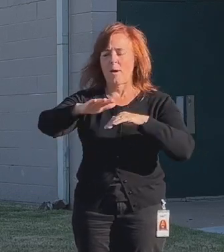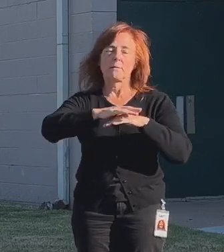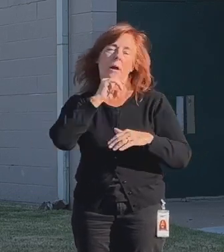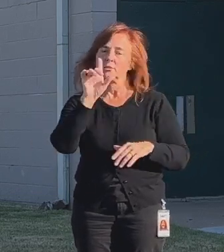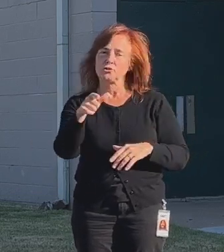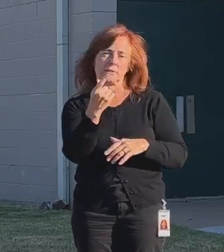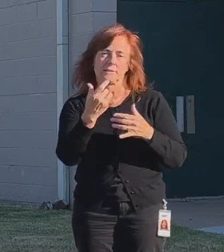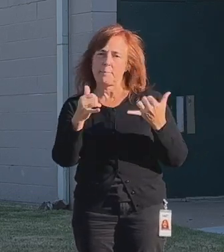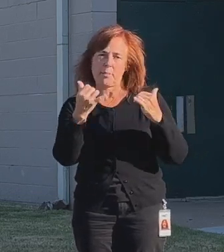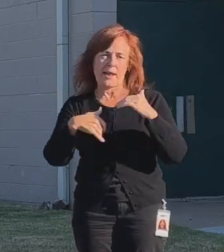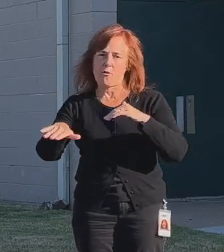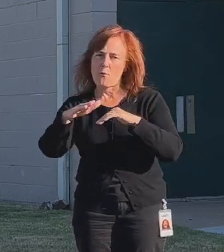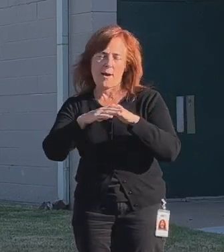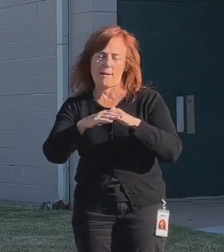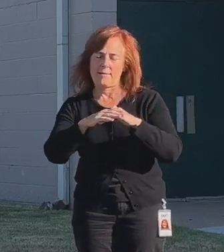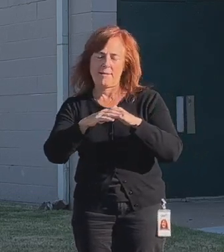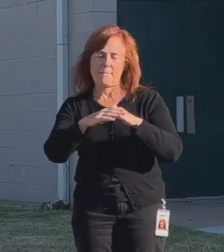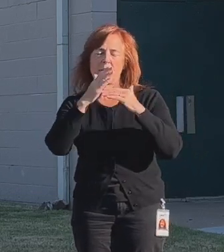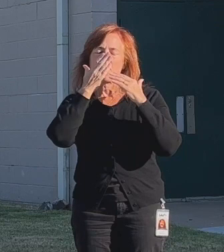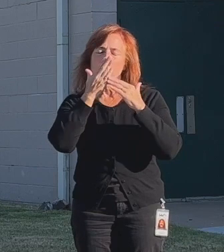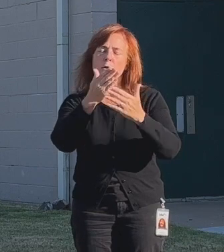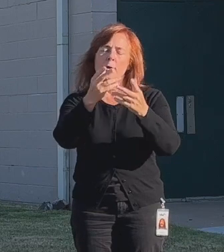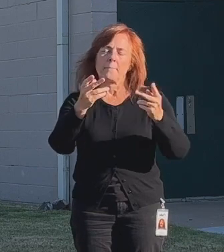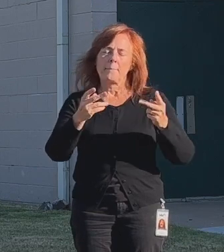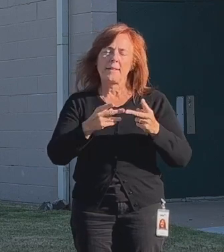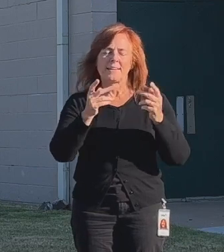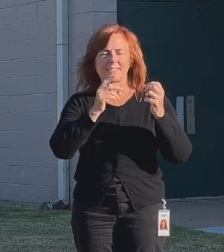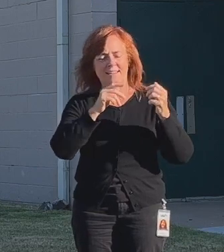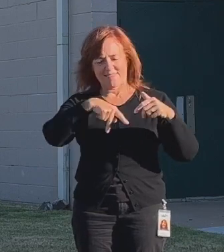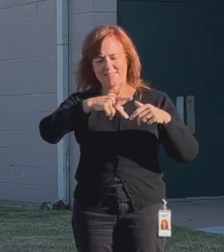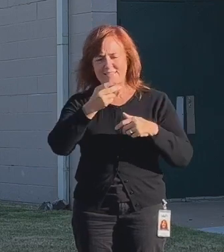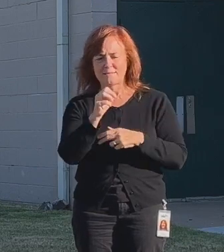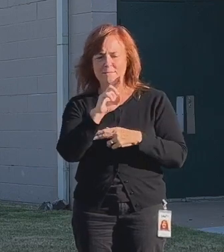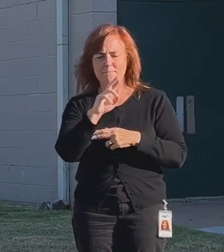just a playground, but overall facilities here at this park,